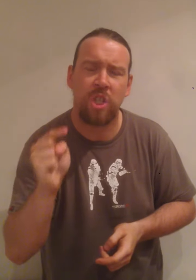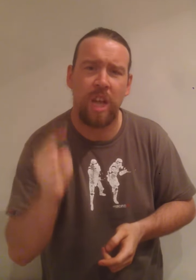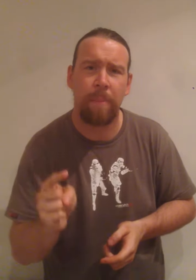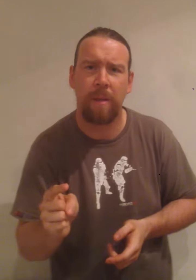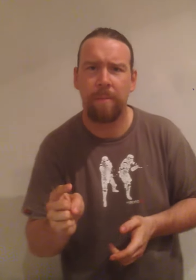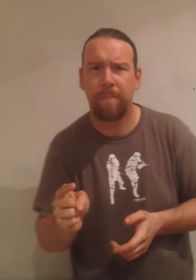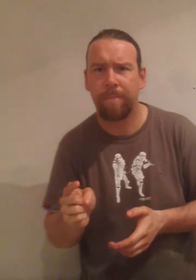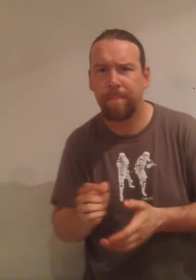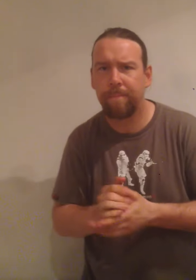champion.